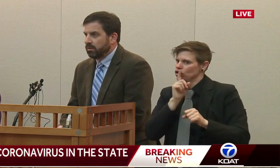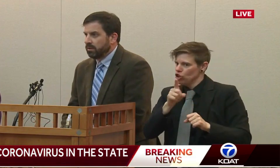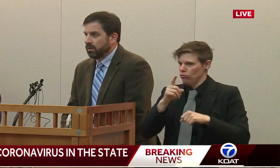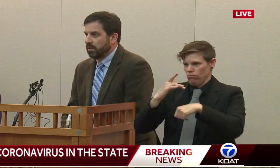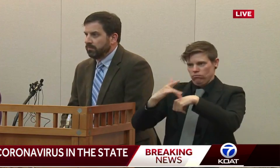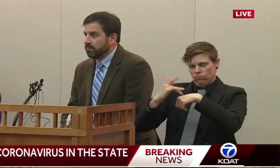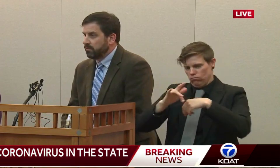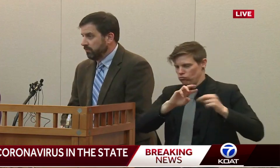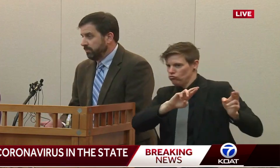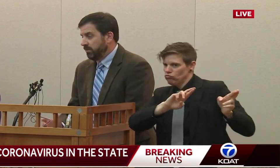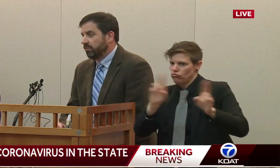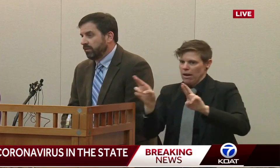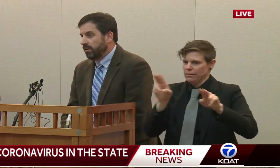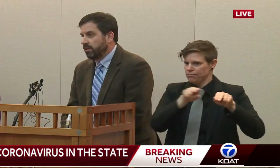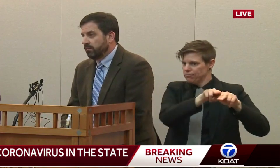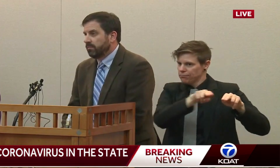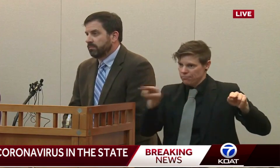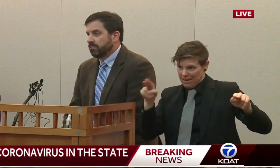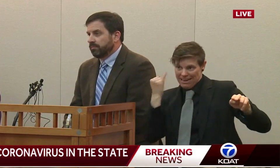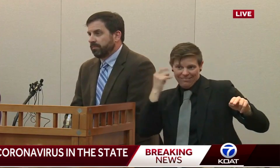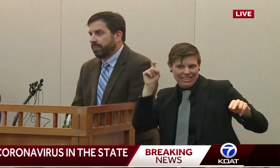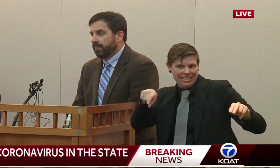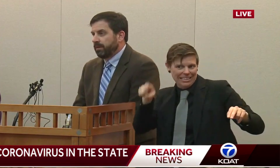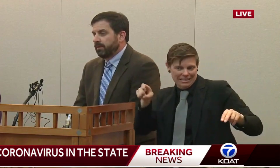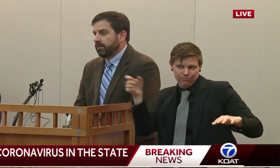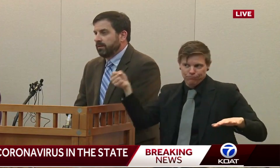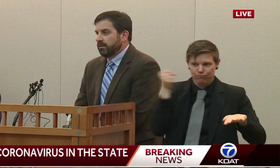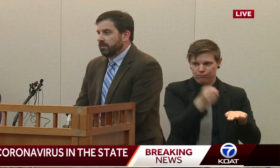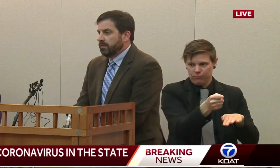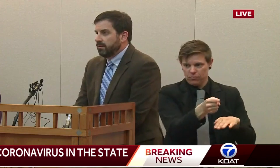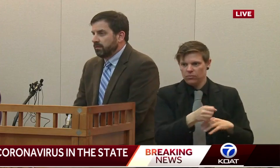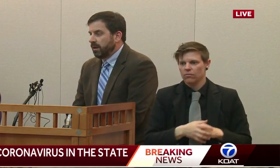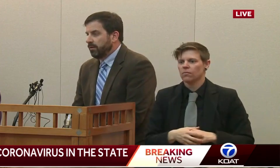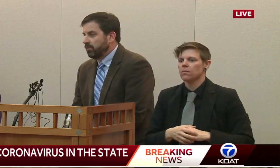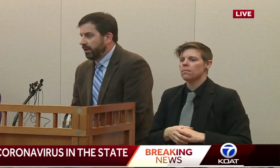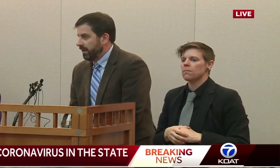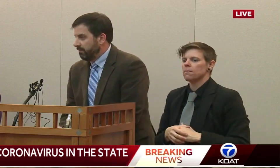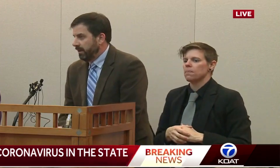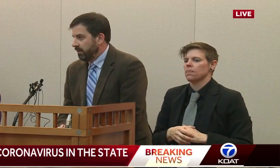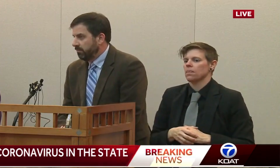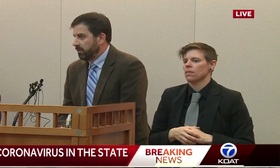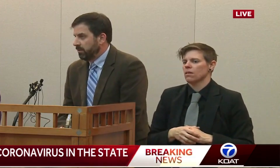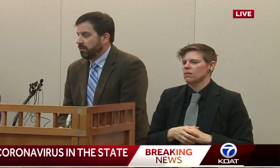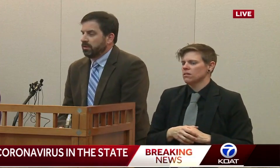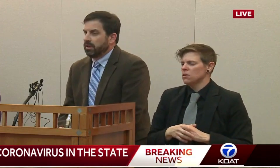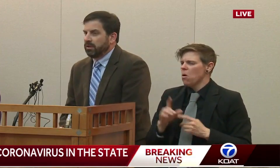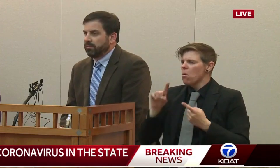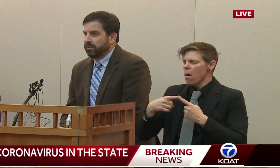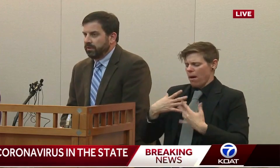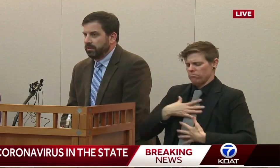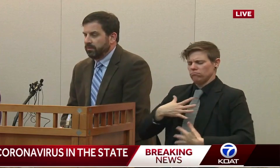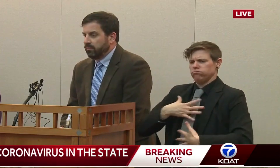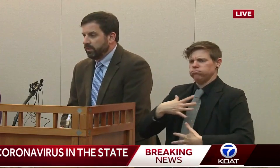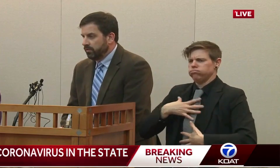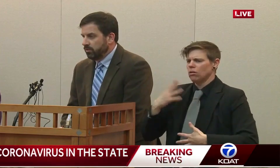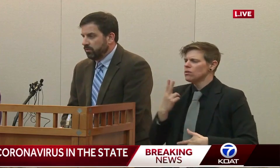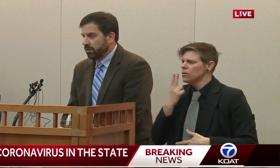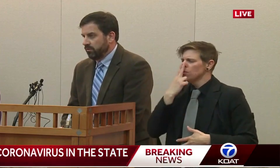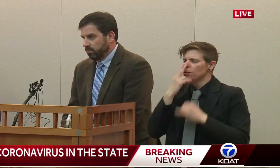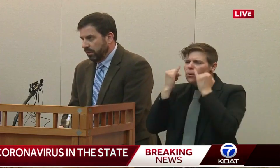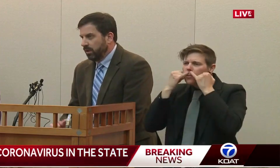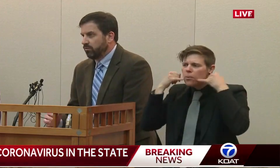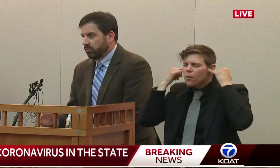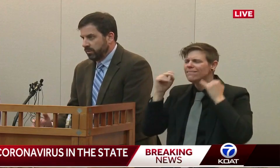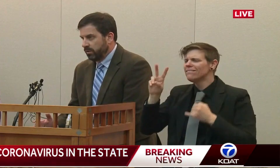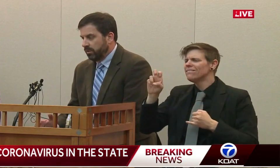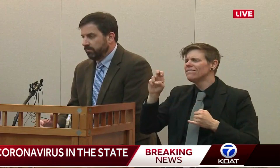to the patients that need them. And ventilators, you can't release that information? I don't have that number. We do,